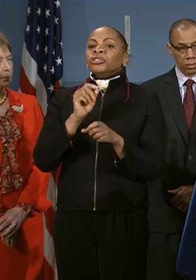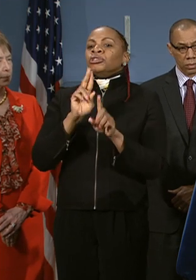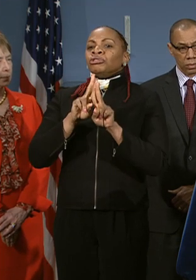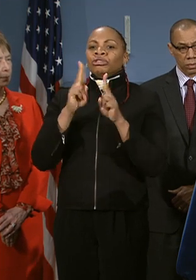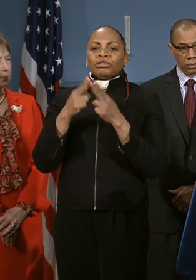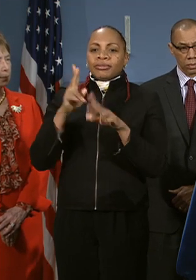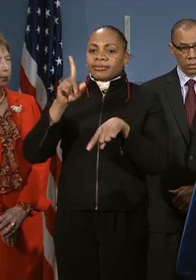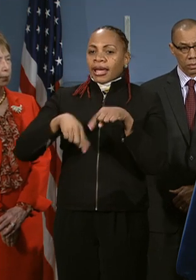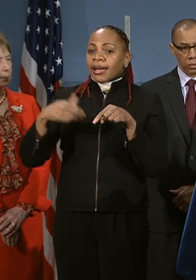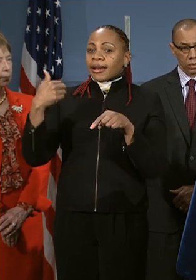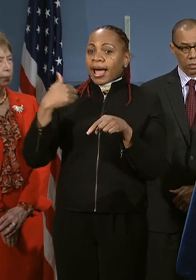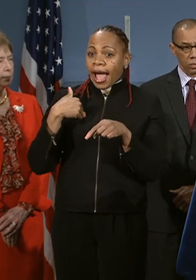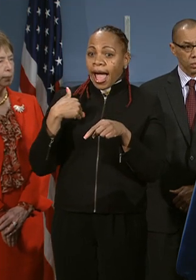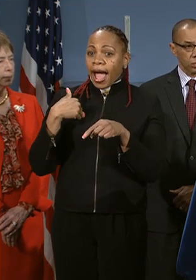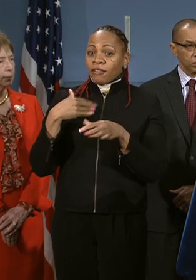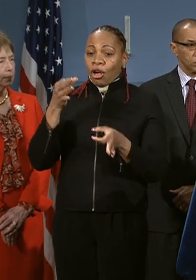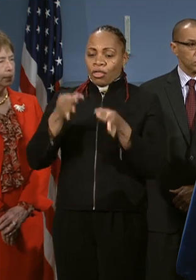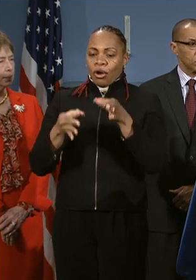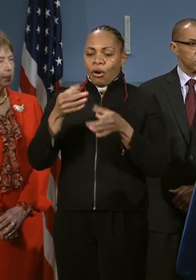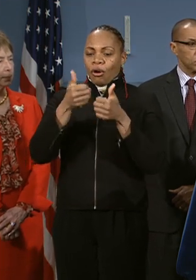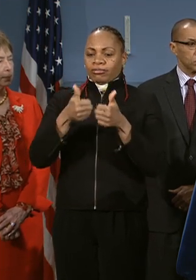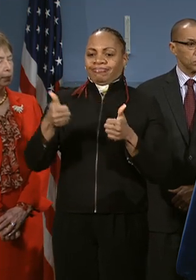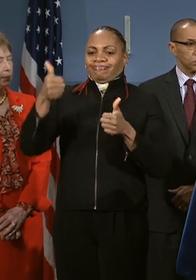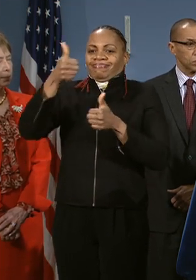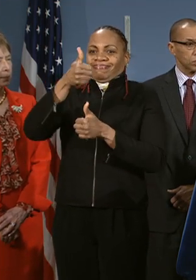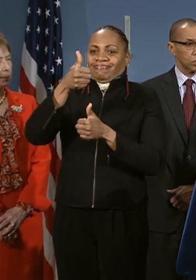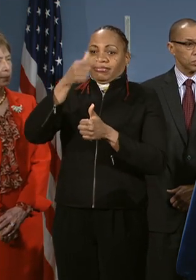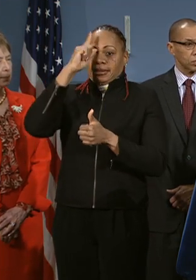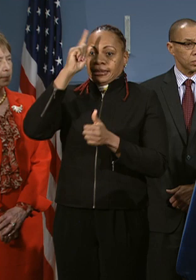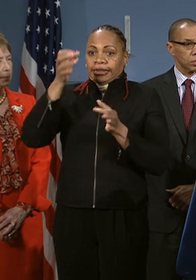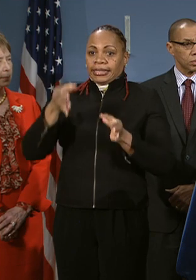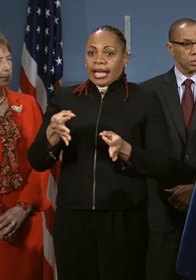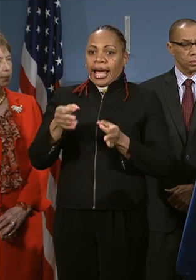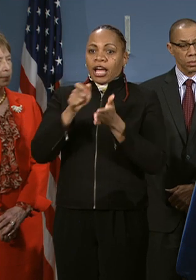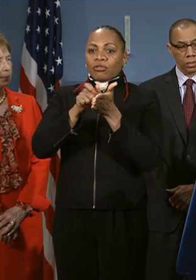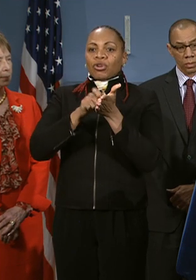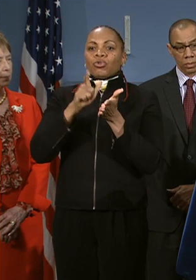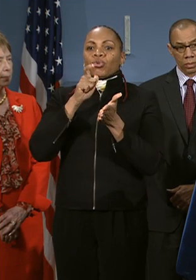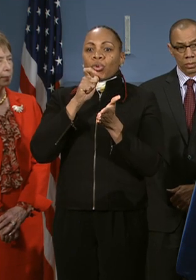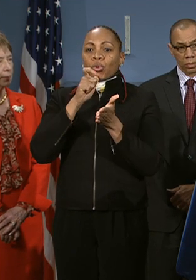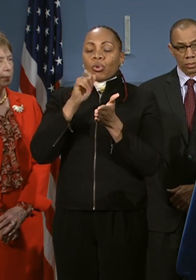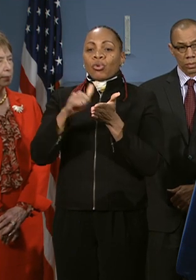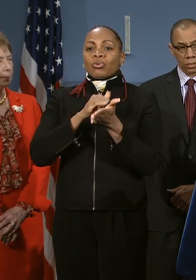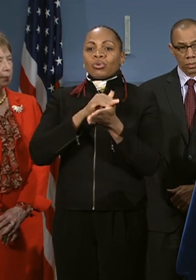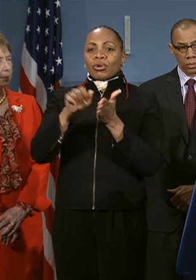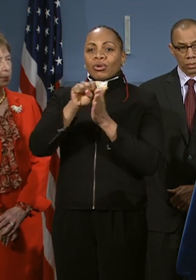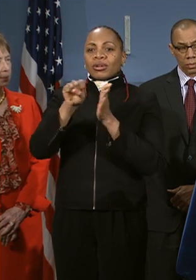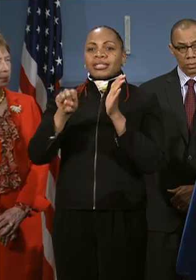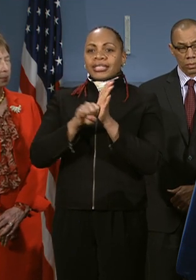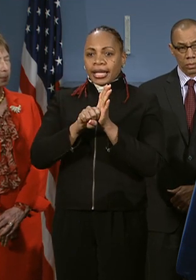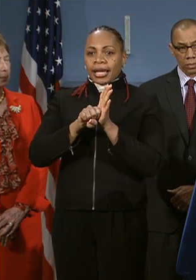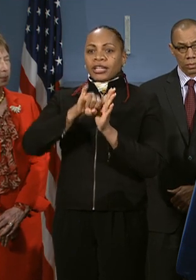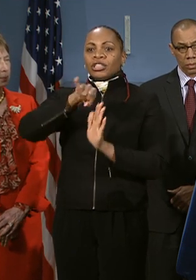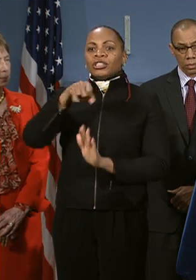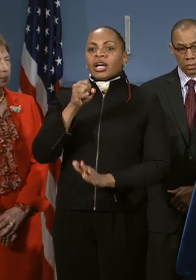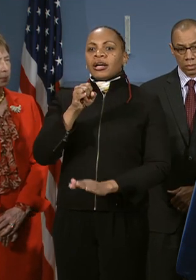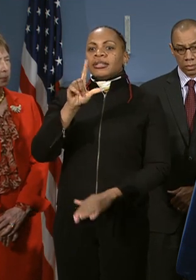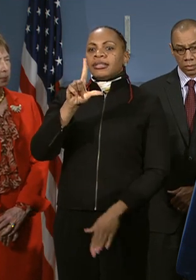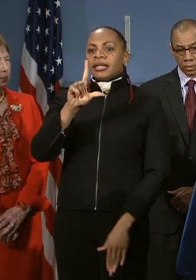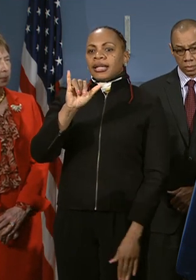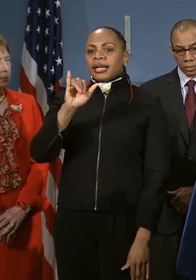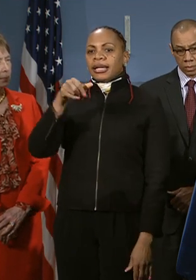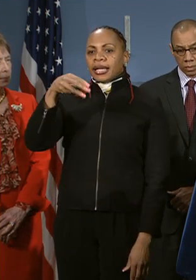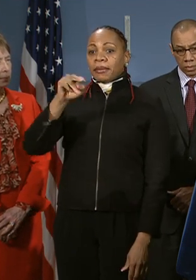court, the Court of Appeals, has ruled. That opinion was written by New York State Chief Judge Jonathan Lippman. The union